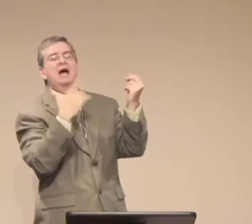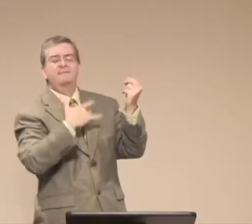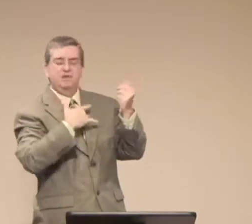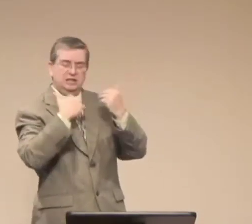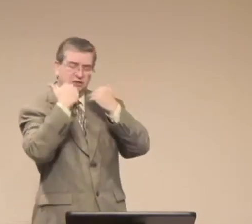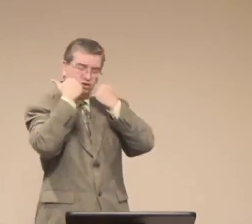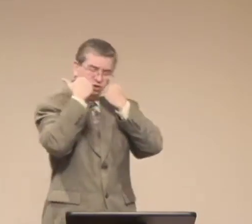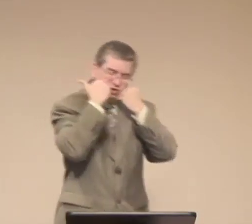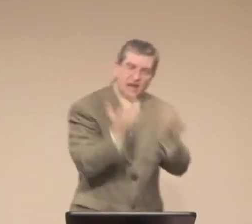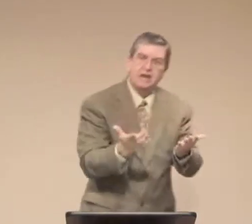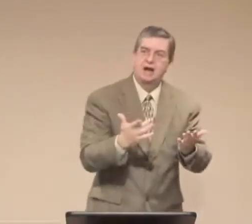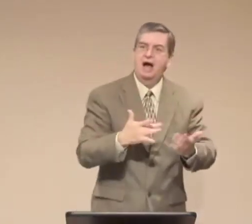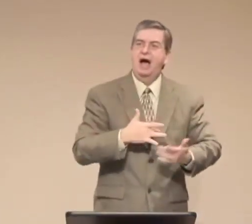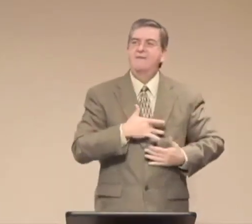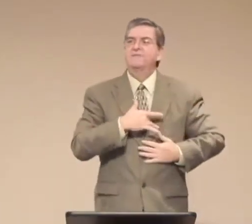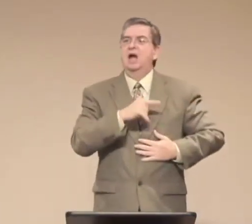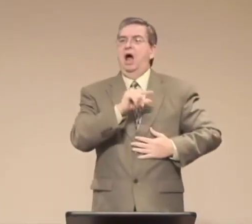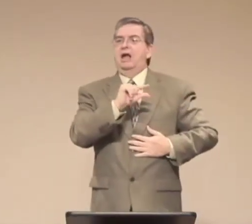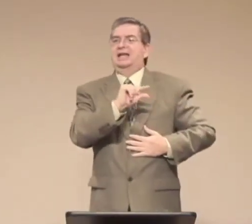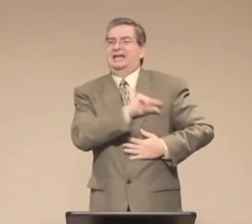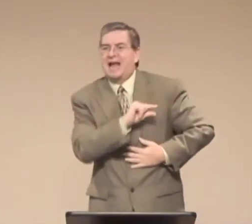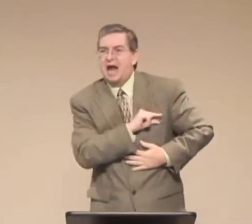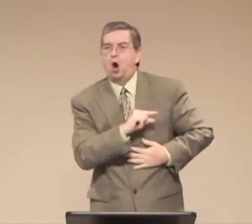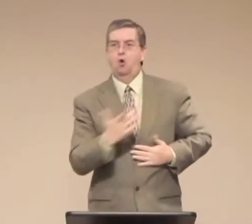Lord to give you wisdom. Yeah.